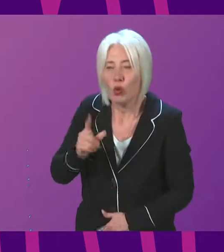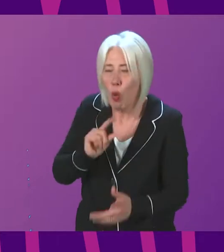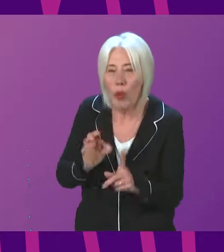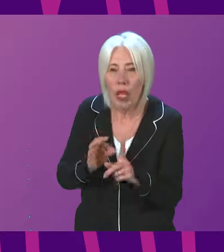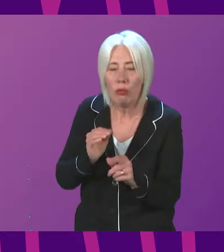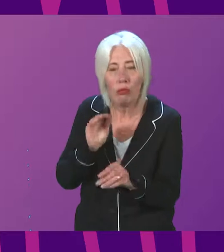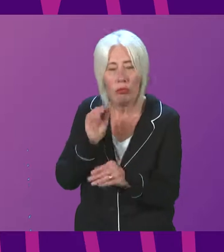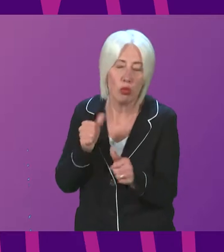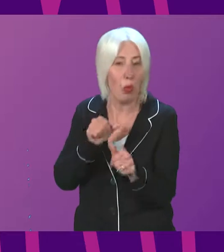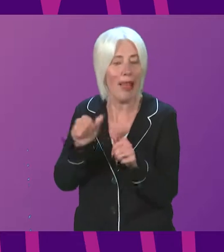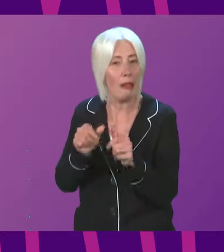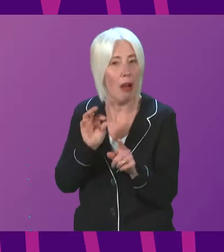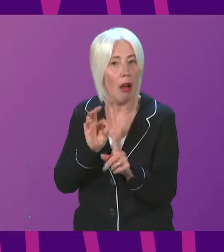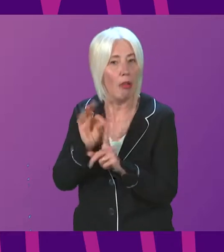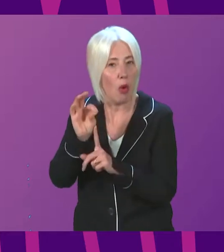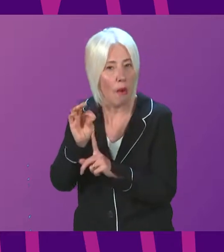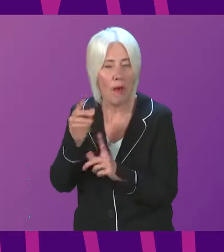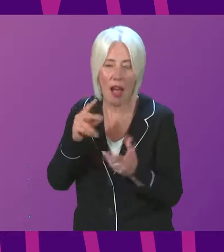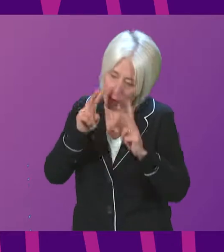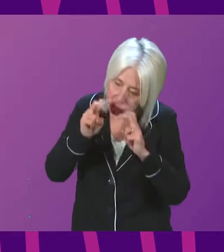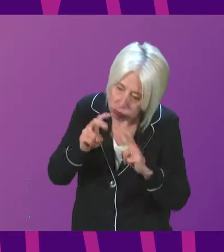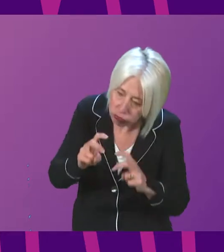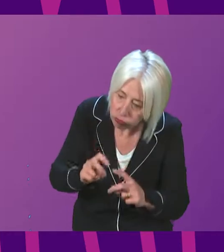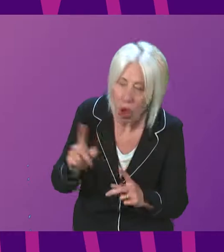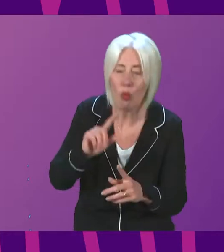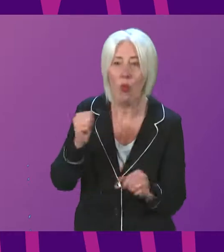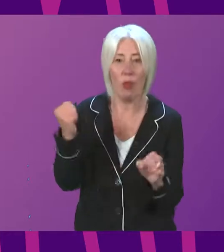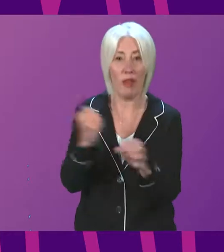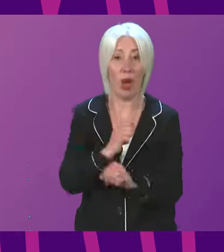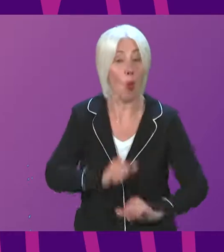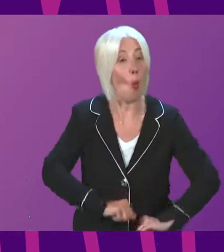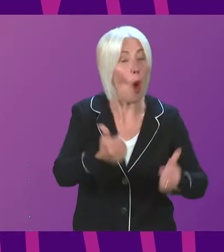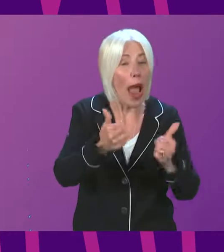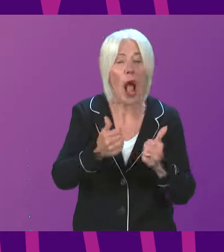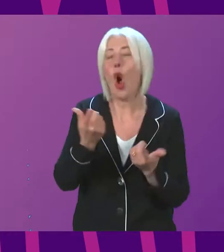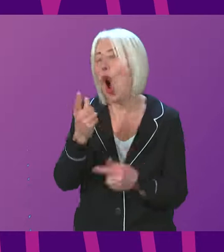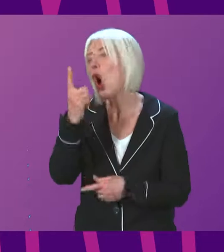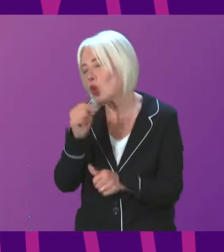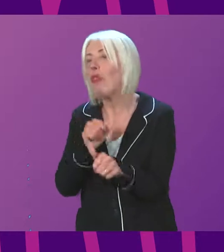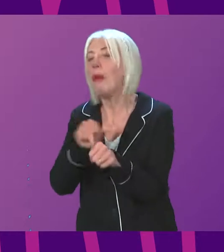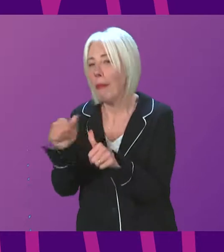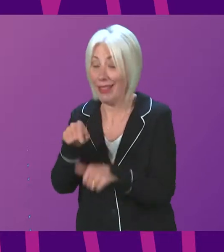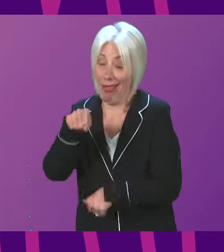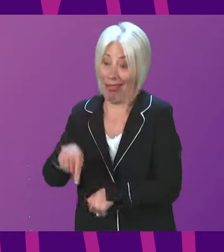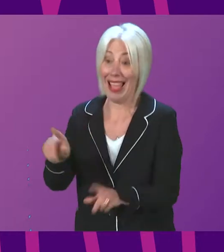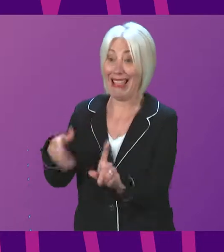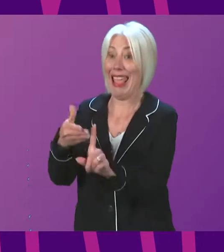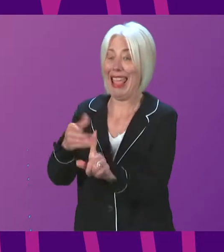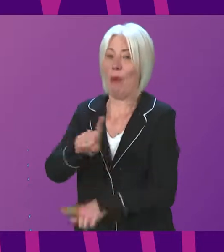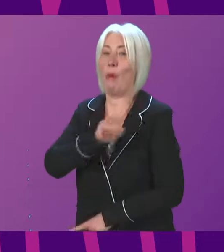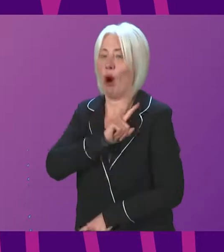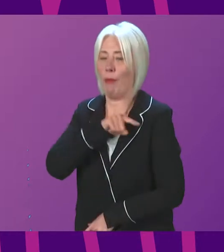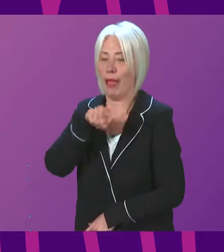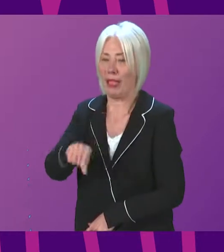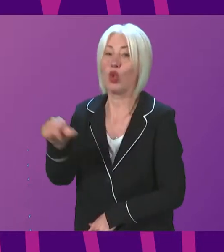explore and examine what was done well or what could have been done better, that is the purpose of the inquiry and we should be